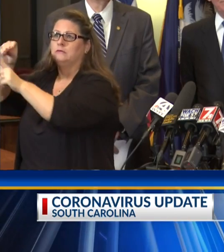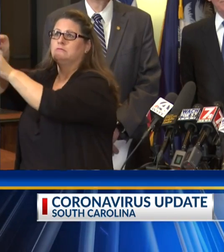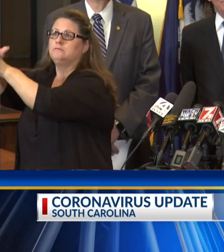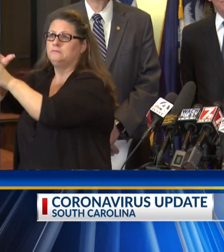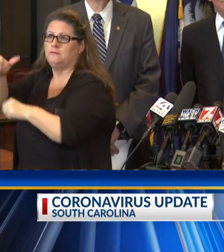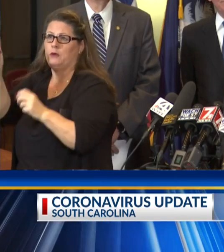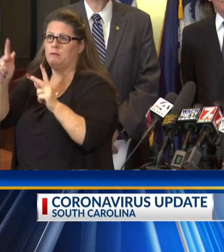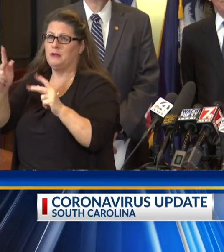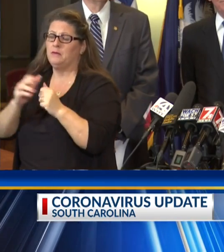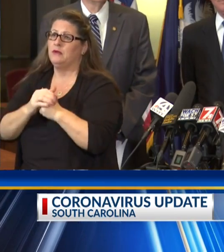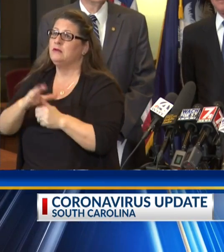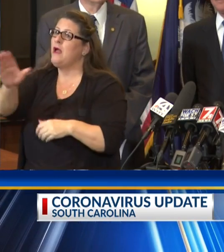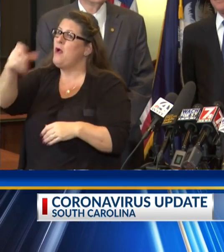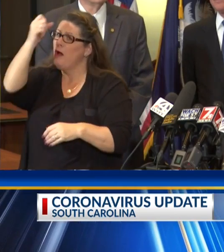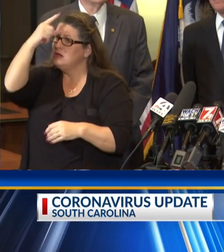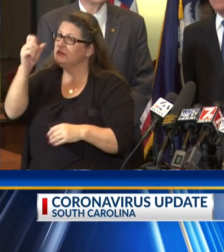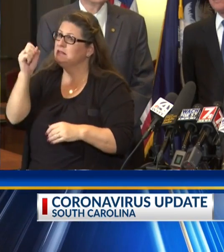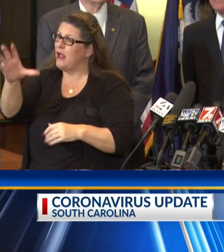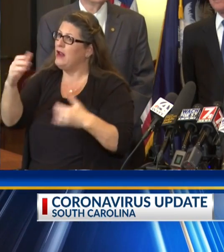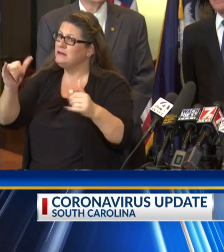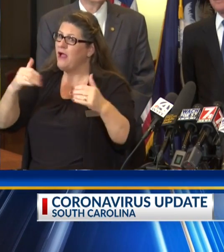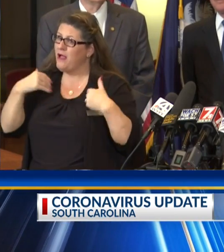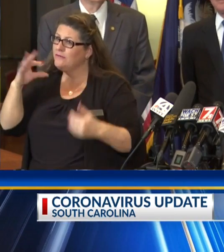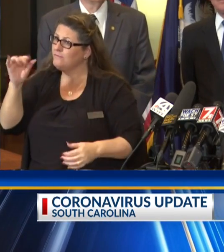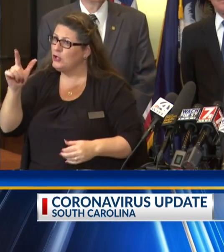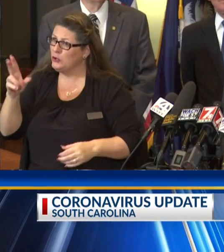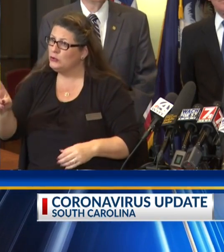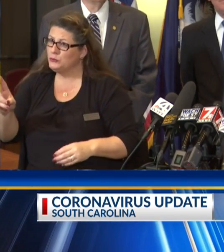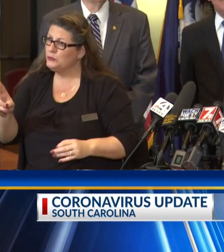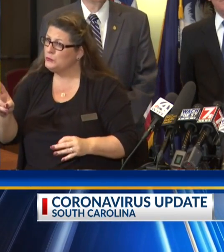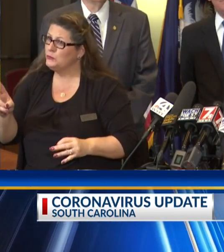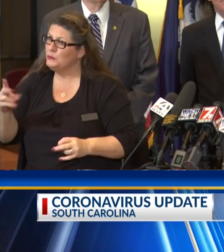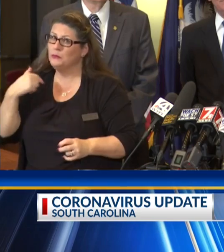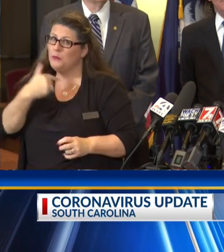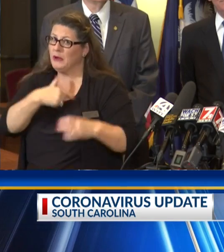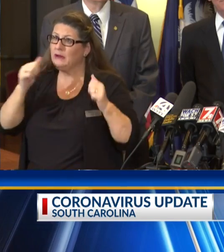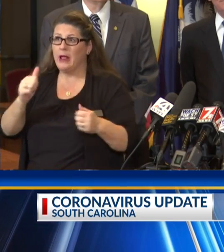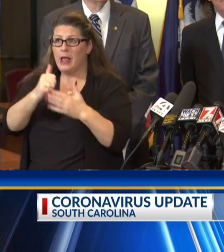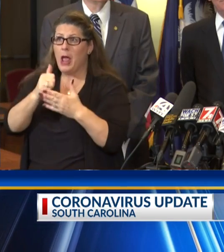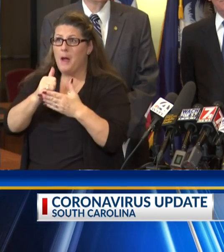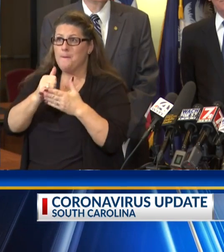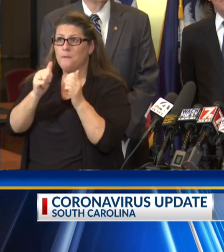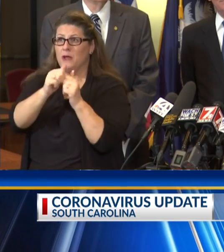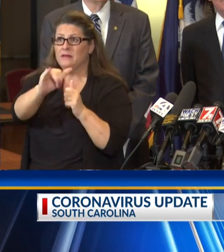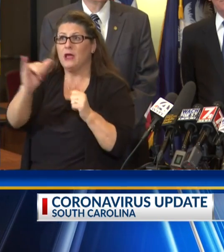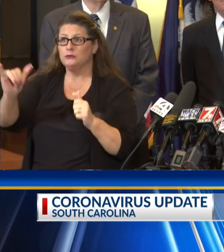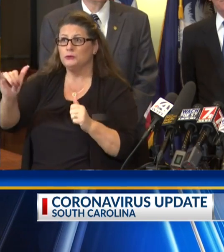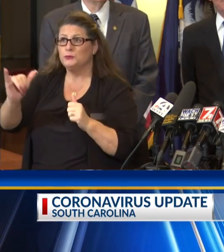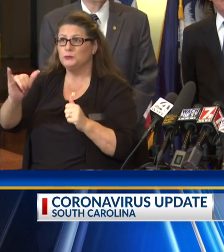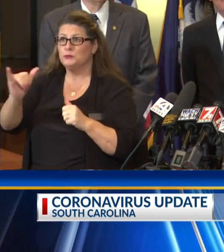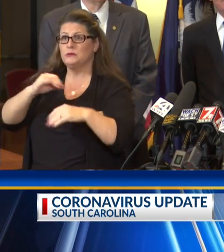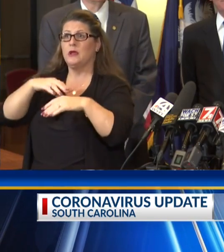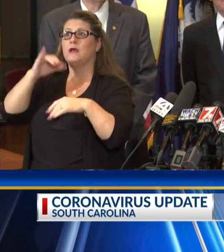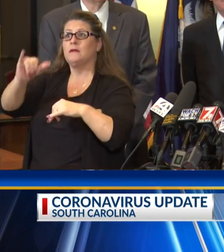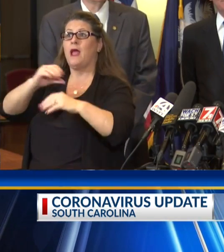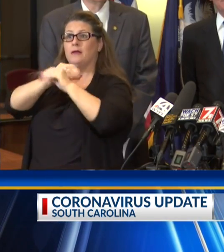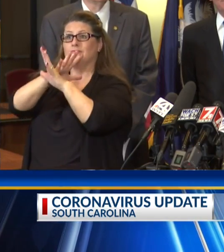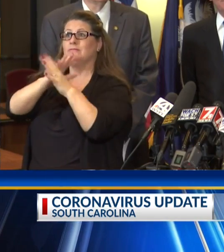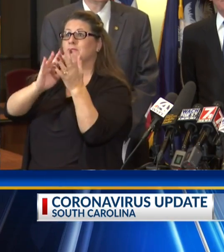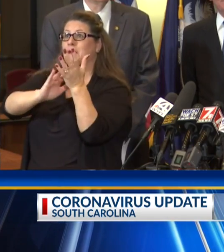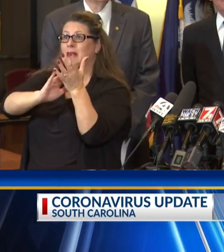flu is still very rampant in South Carolina, and we can treat that with telemedicine as well, and we believe this platform will make a tremendous impact for the people of